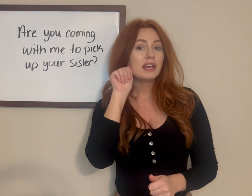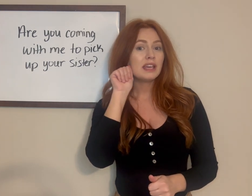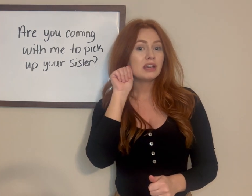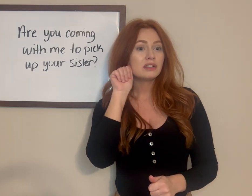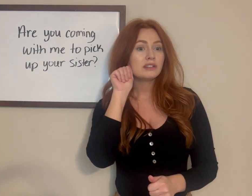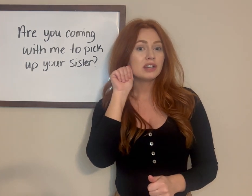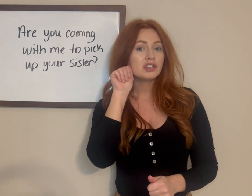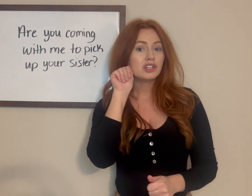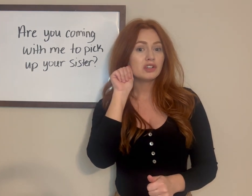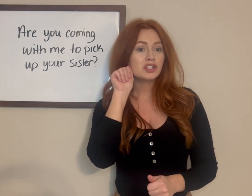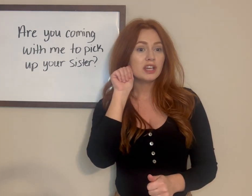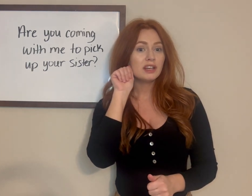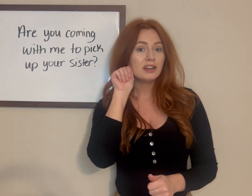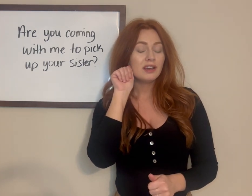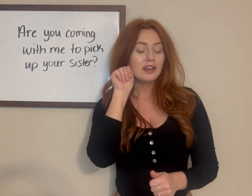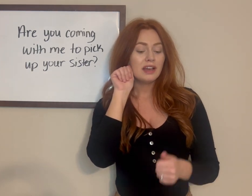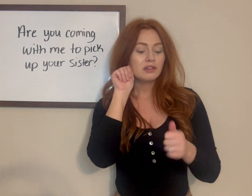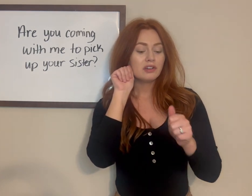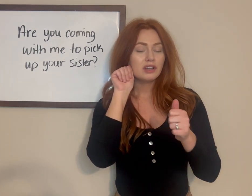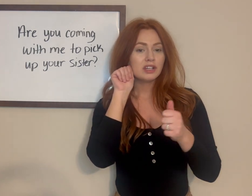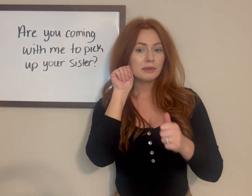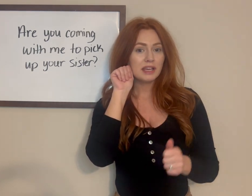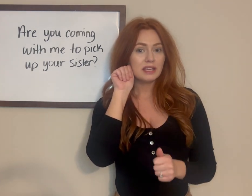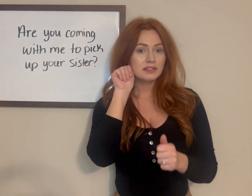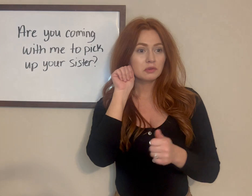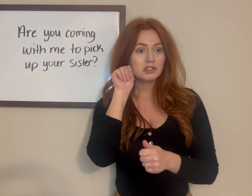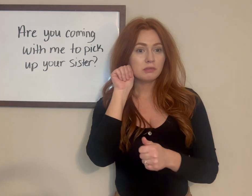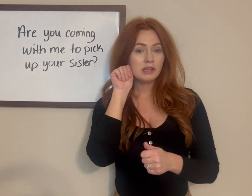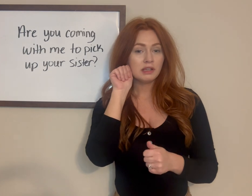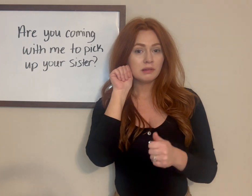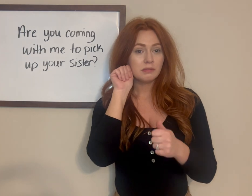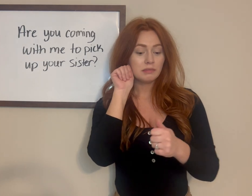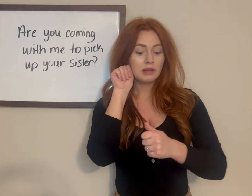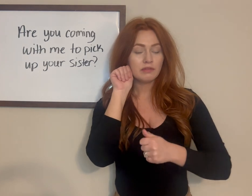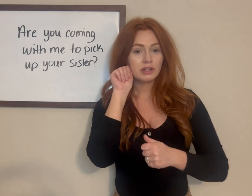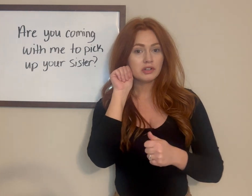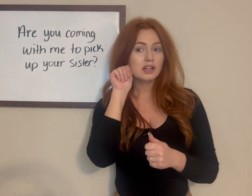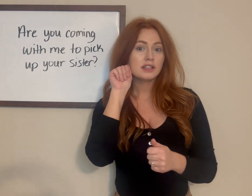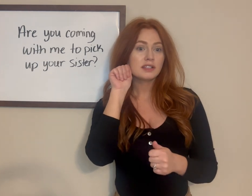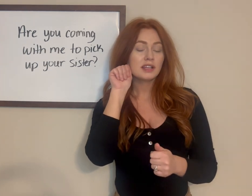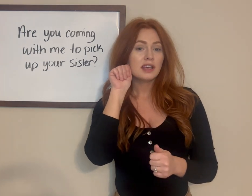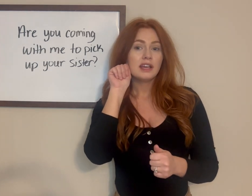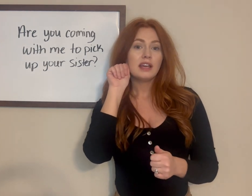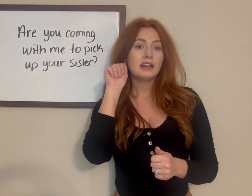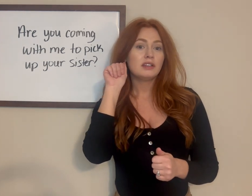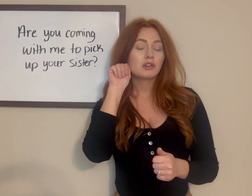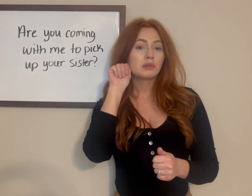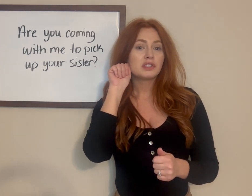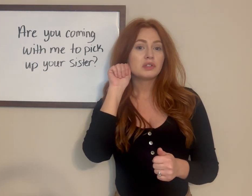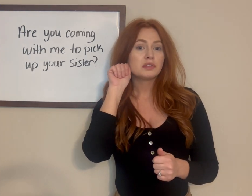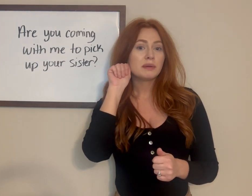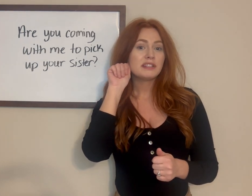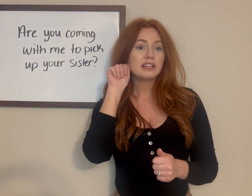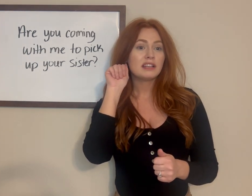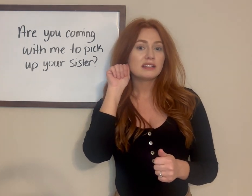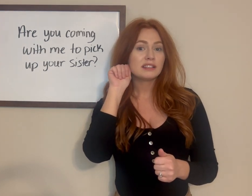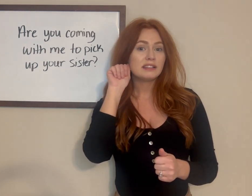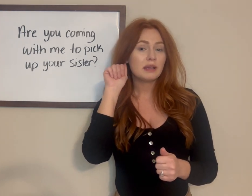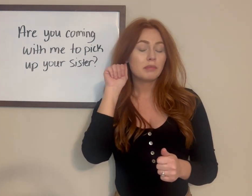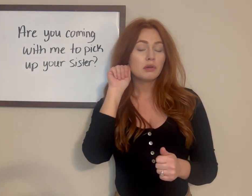hand touching your chin, and your non-dominant hand is going to be in front of your chest, and you're going to simultaneously take both